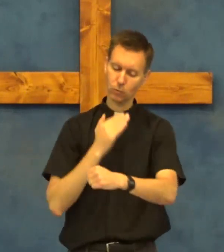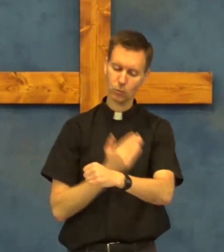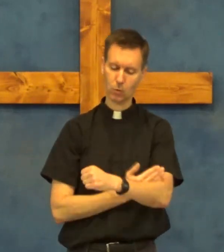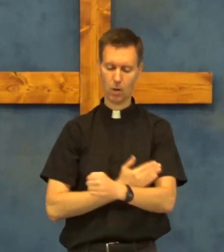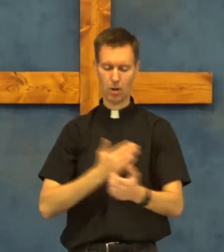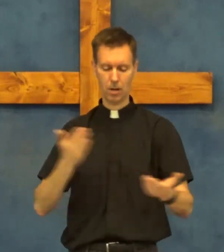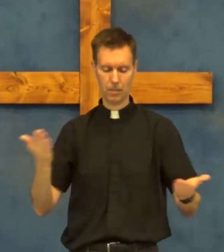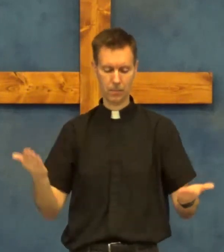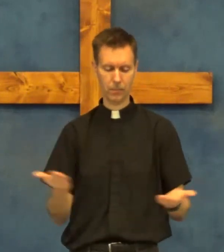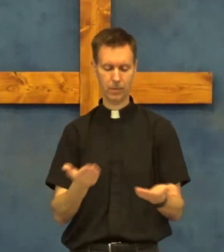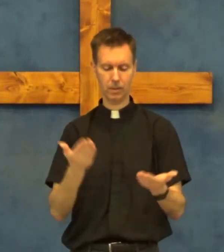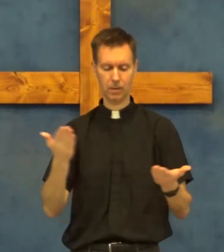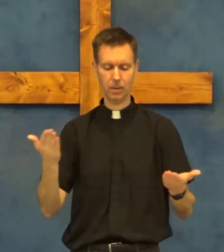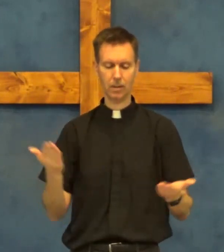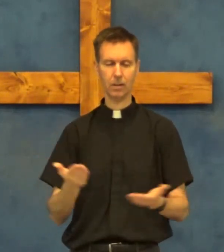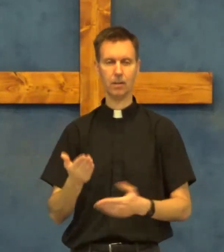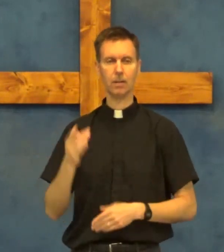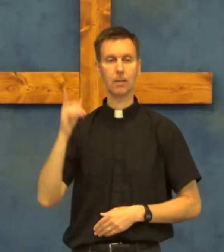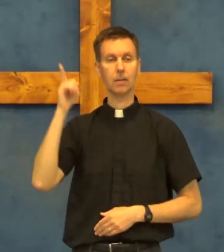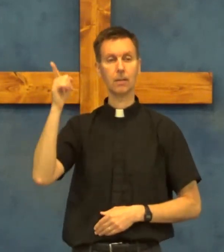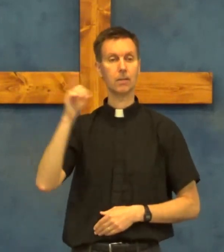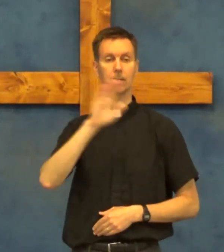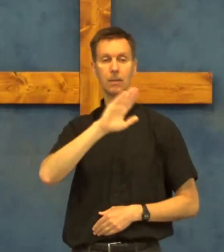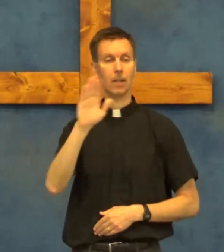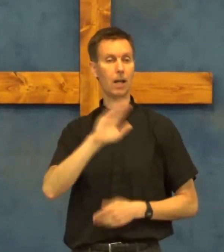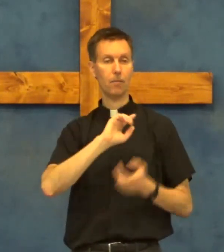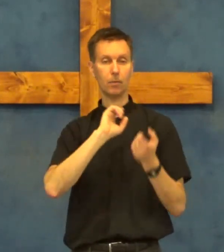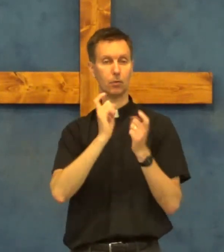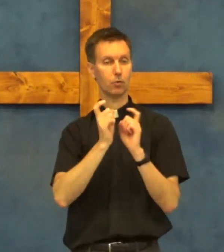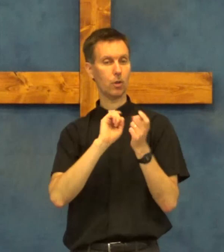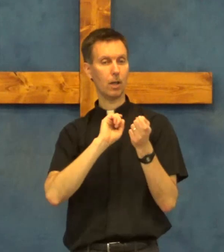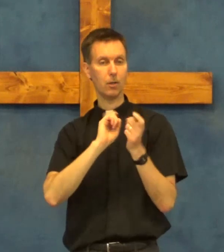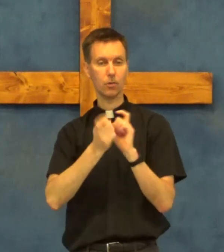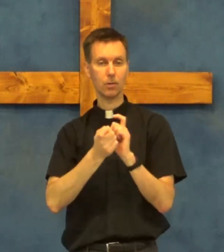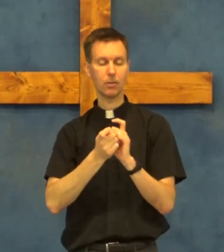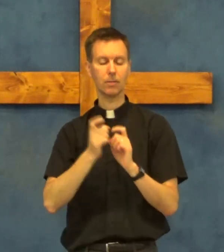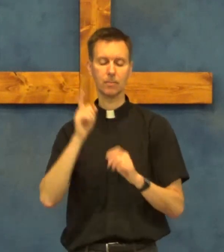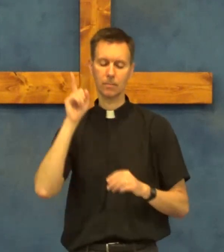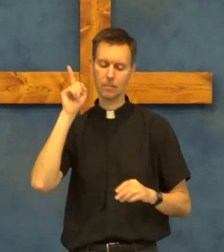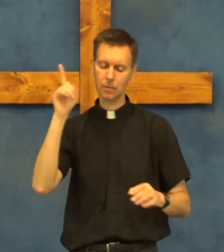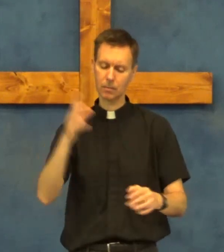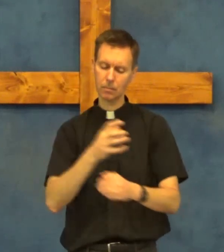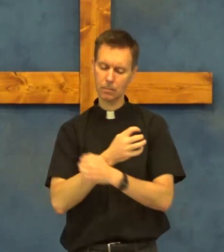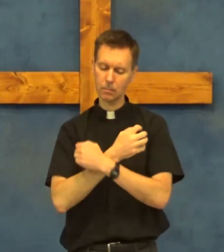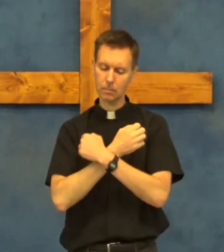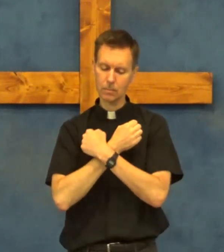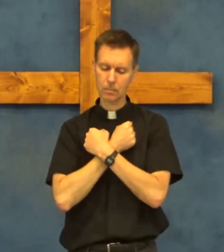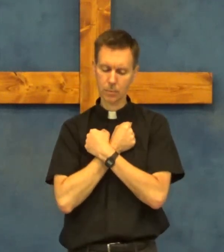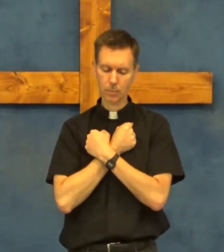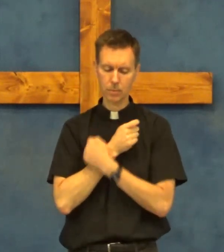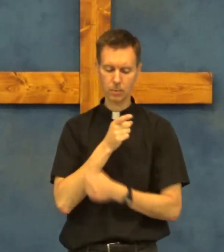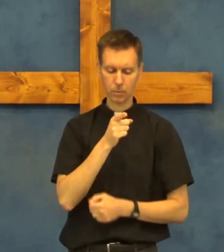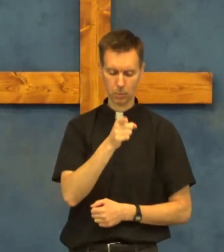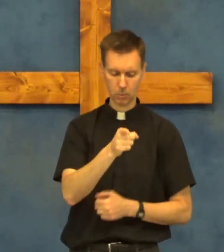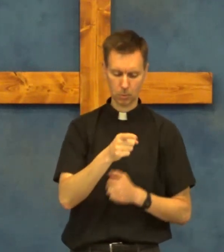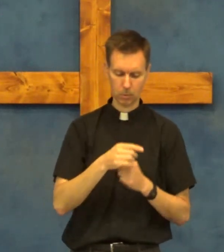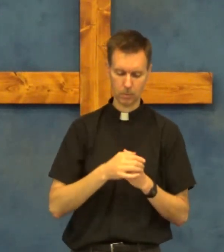changes not who holds you dear only believe